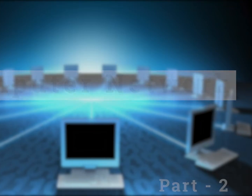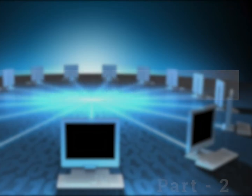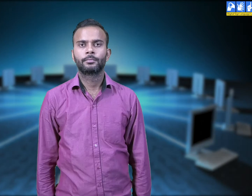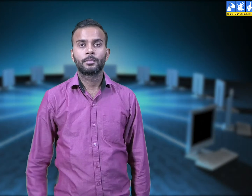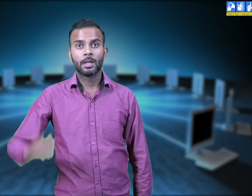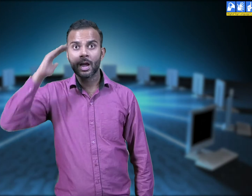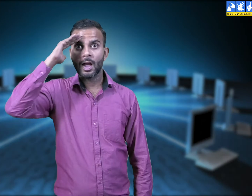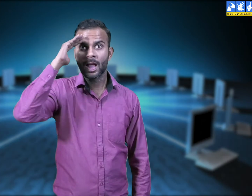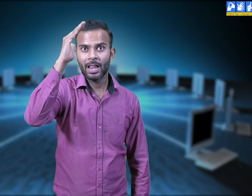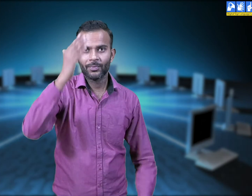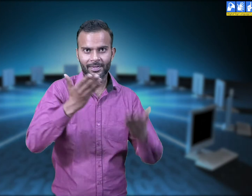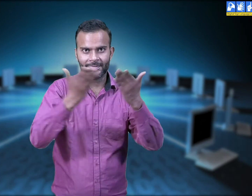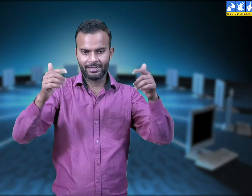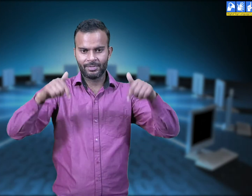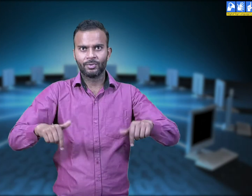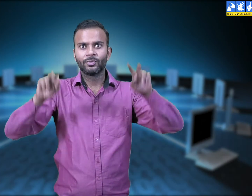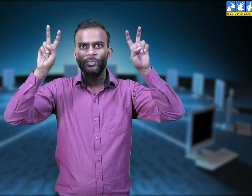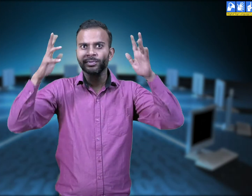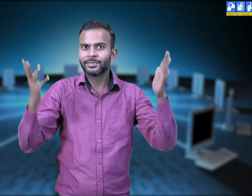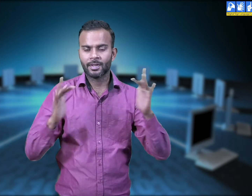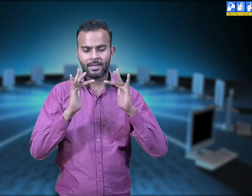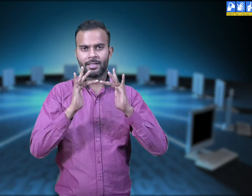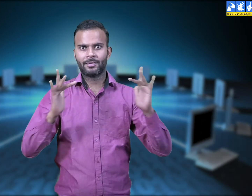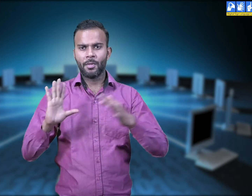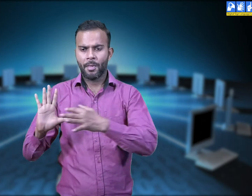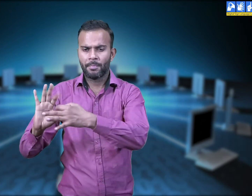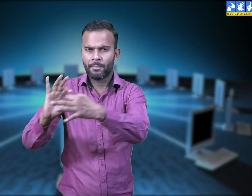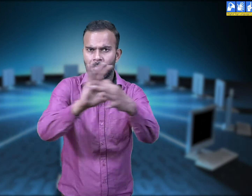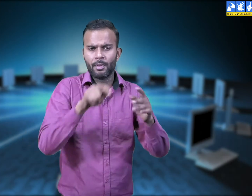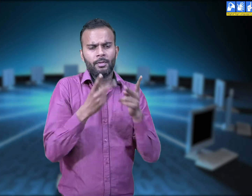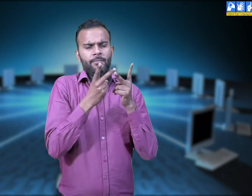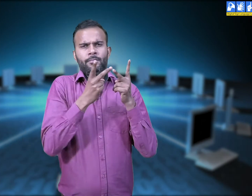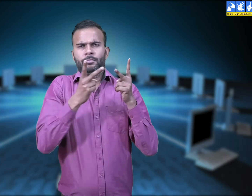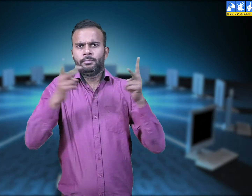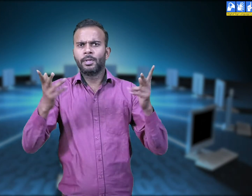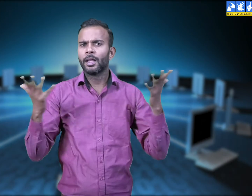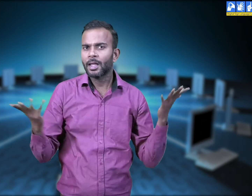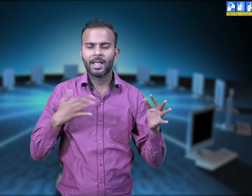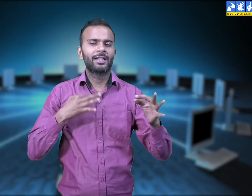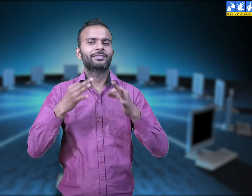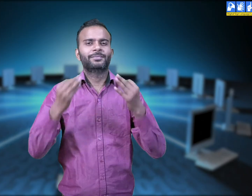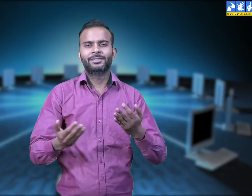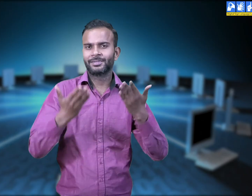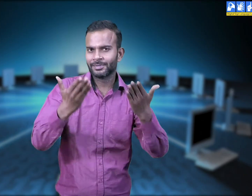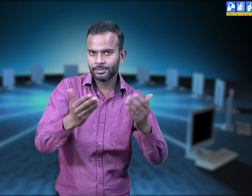Hello everyone. Today we are going to discuss about various types of computer network.